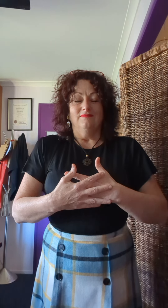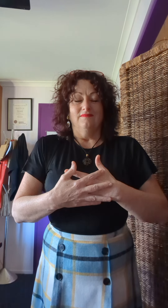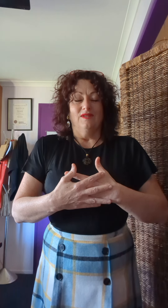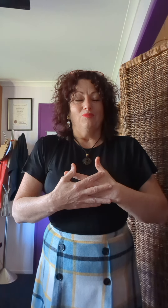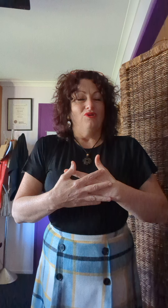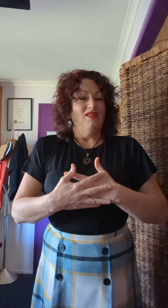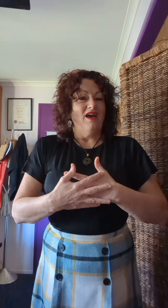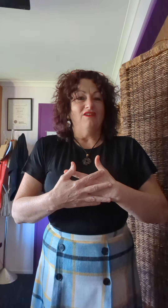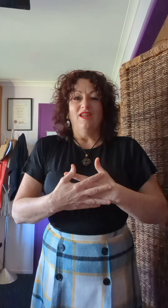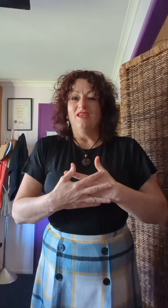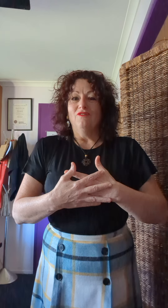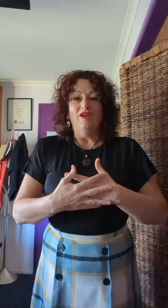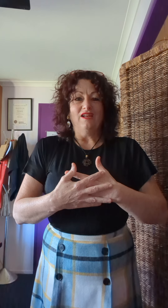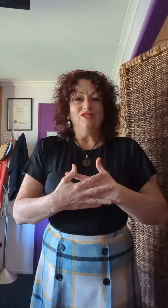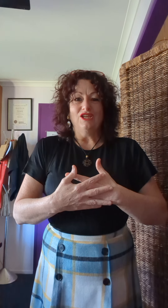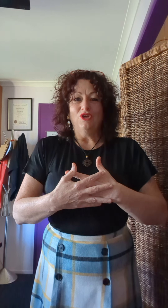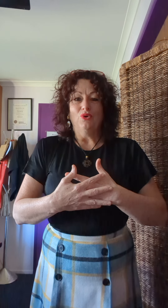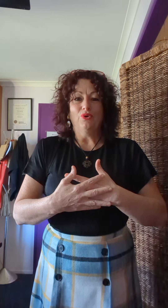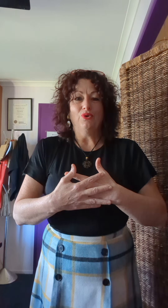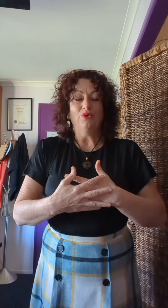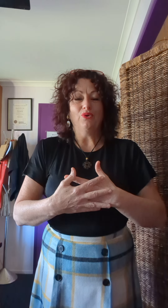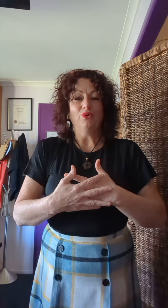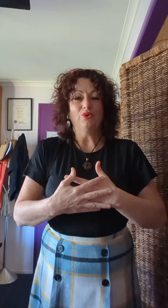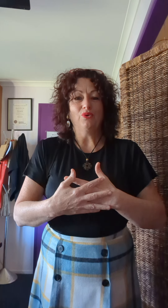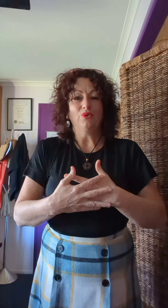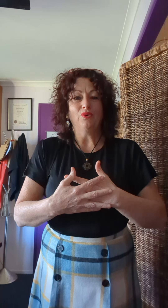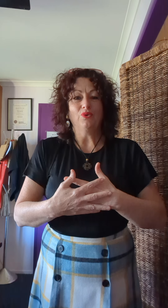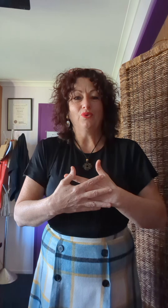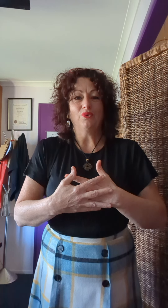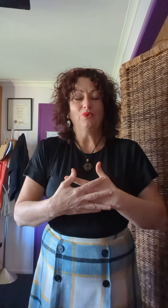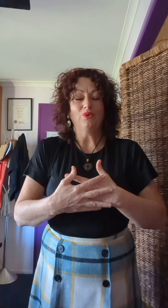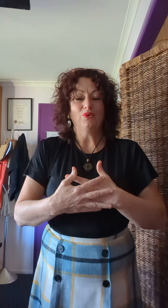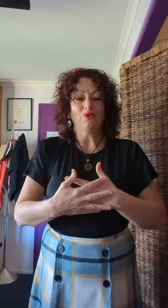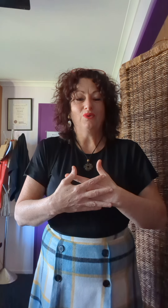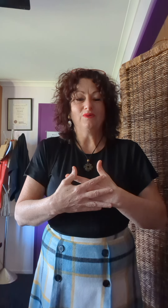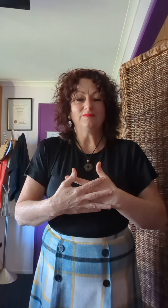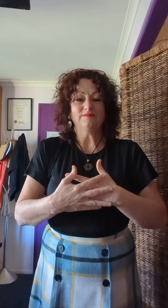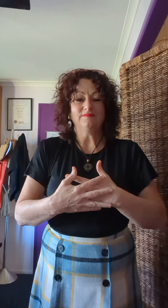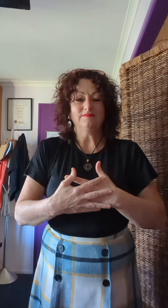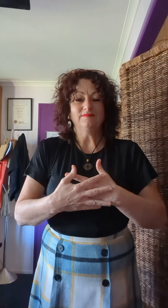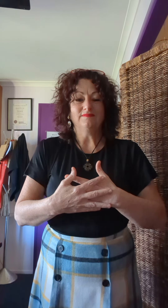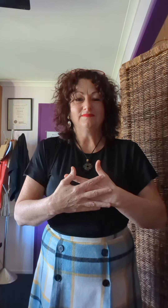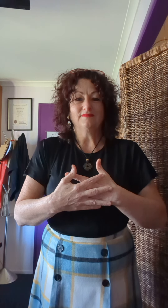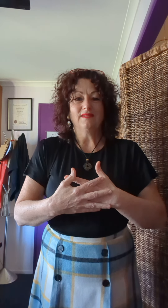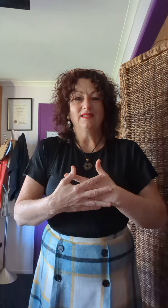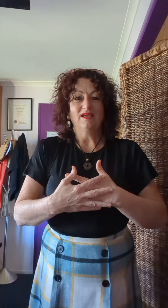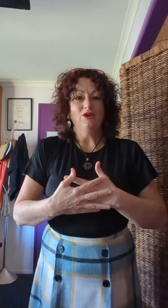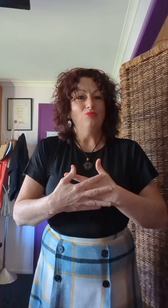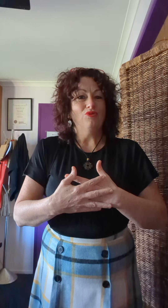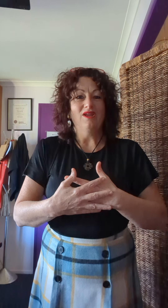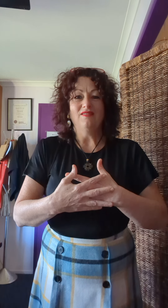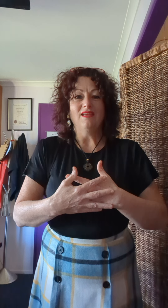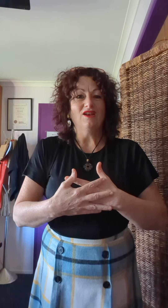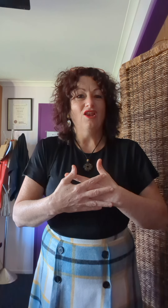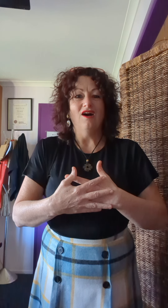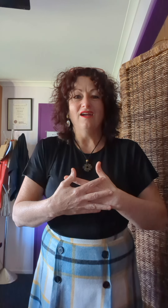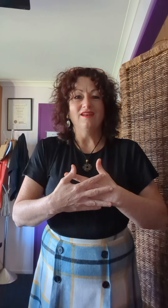breathe out negative energy, breathe in light,